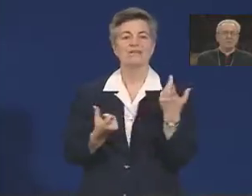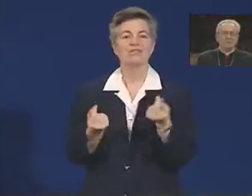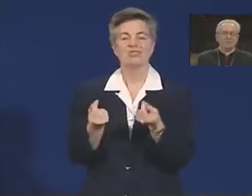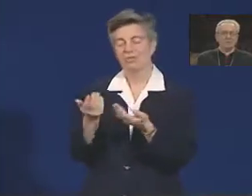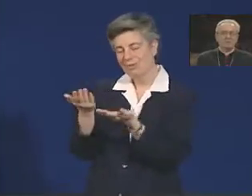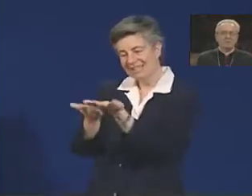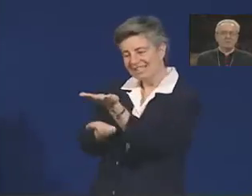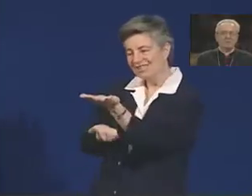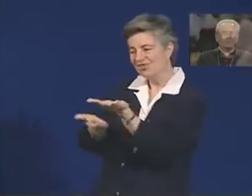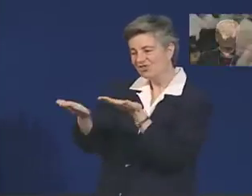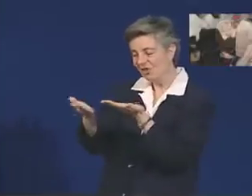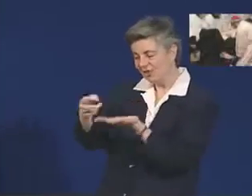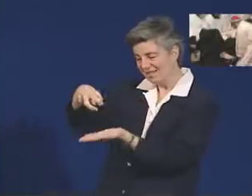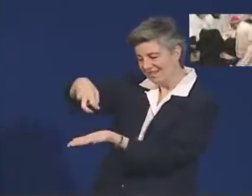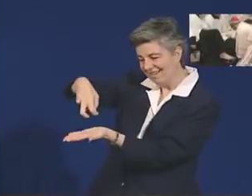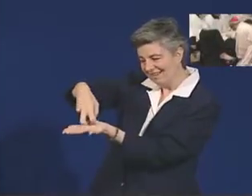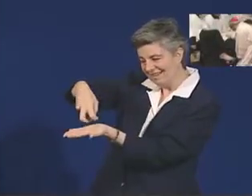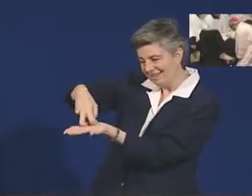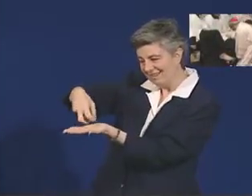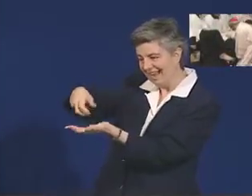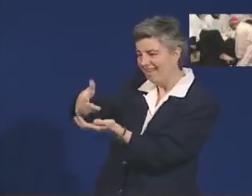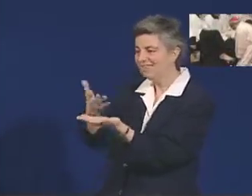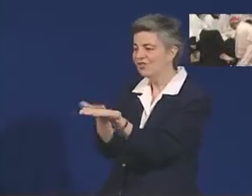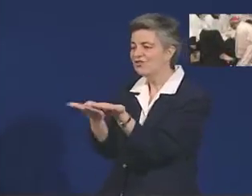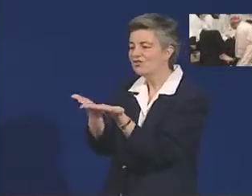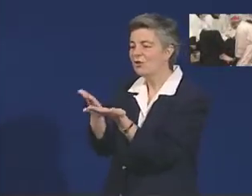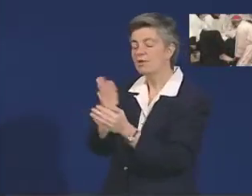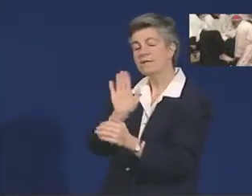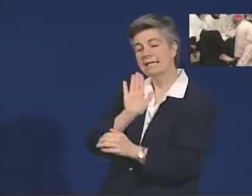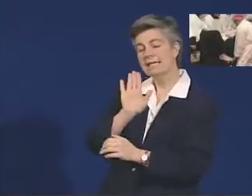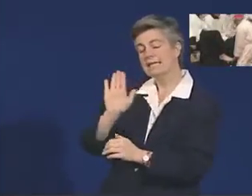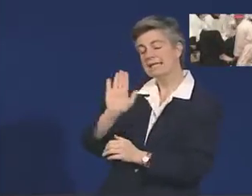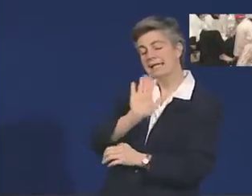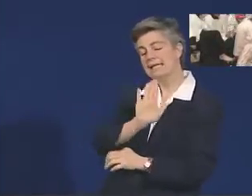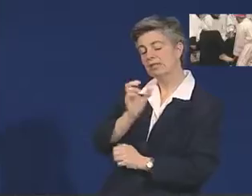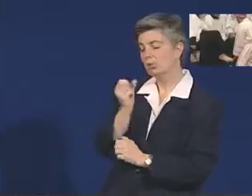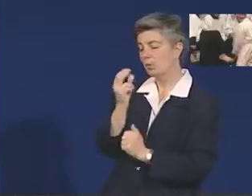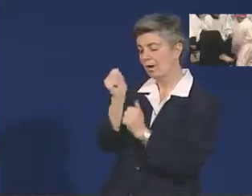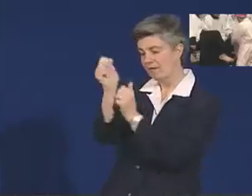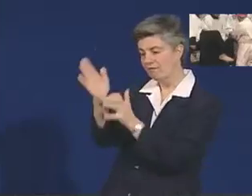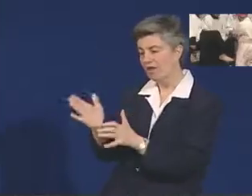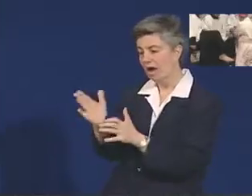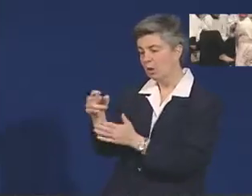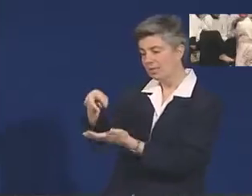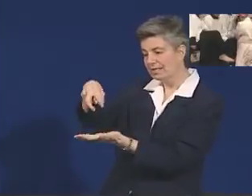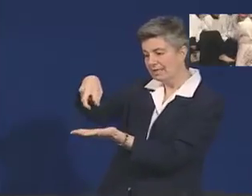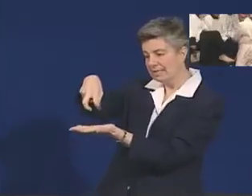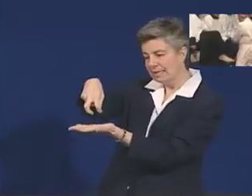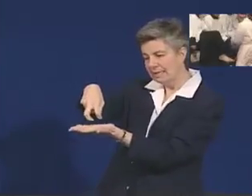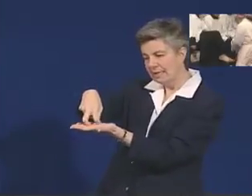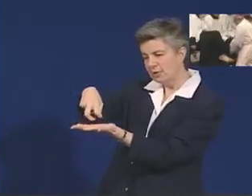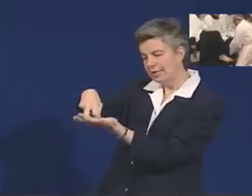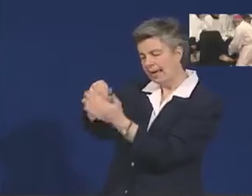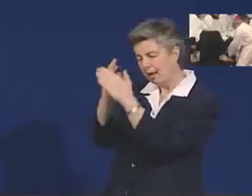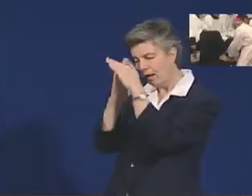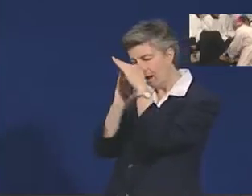must humble ourselves and put on the garment of a servant, assume a posture of lowliness, and joyfully